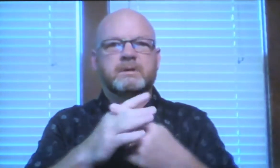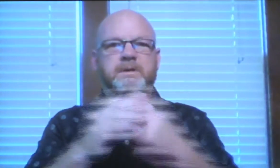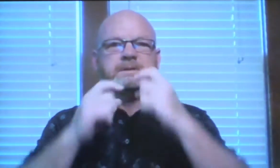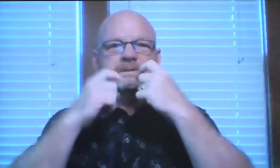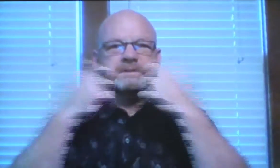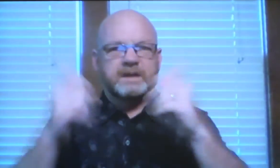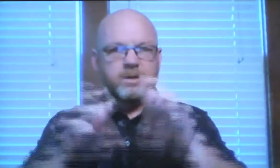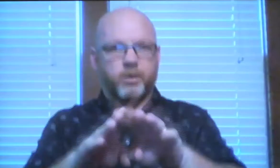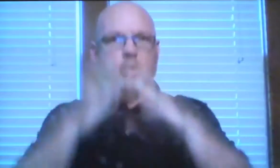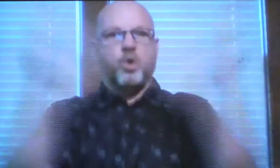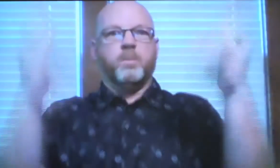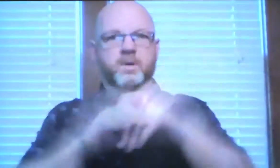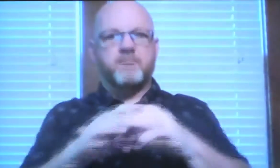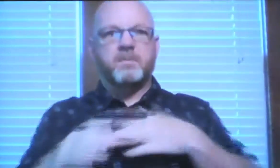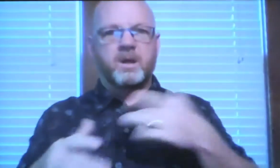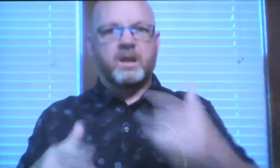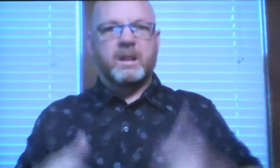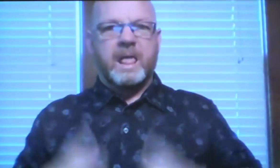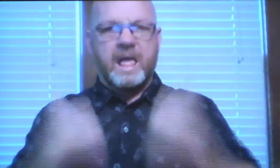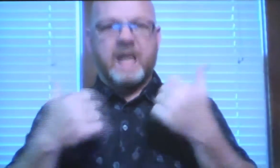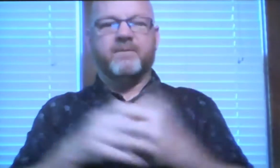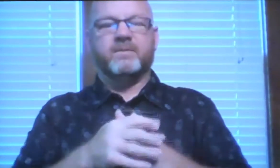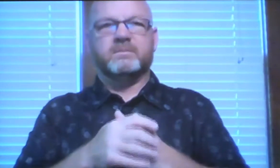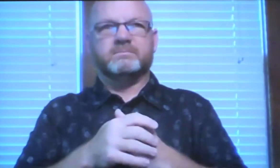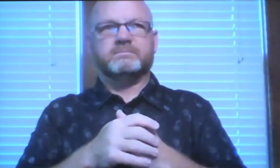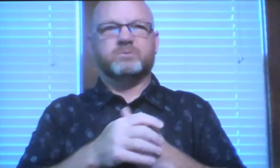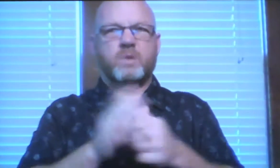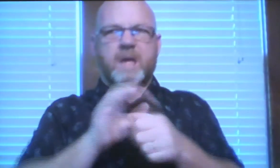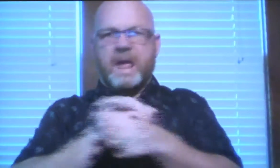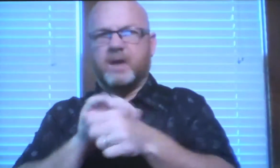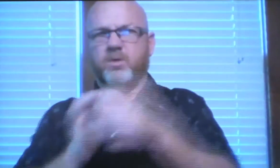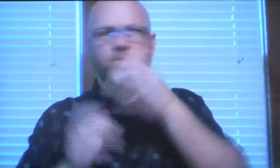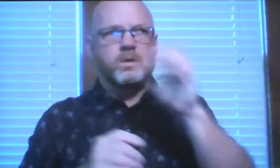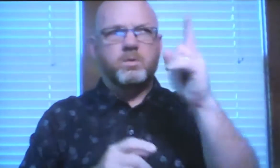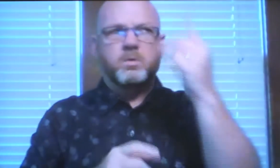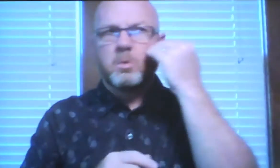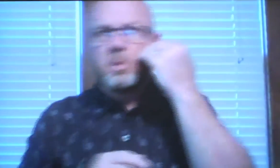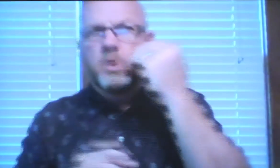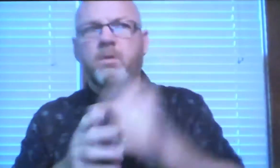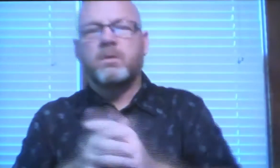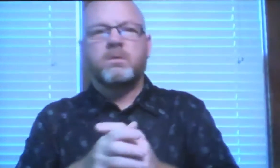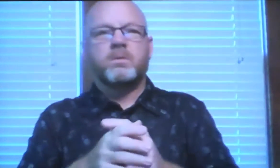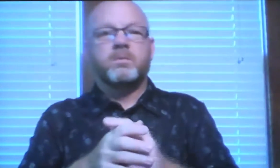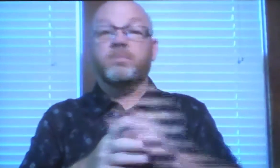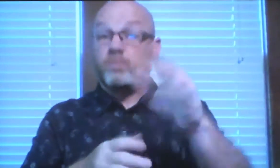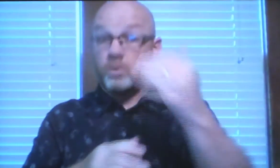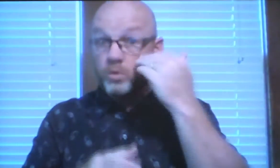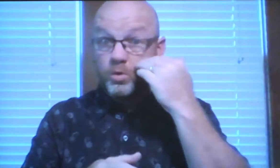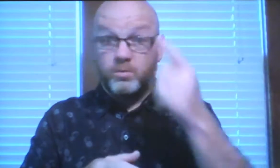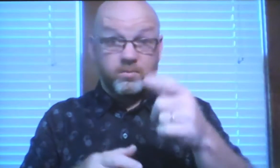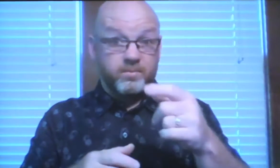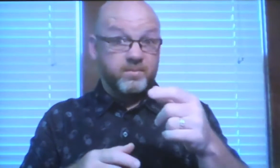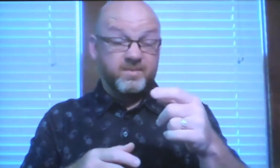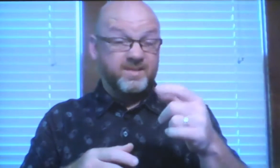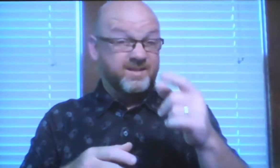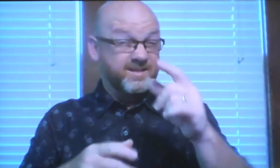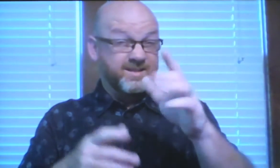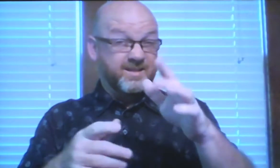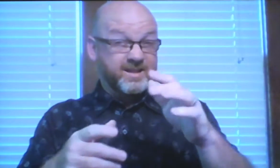watch and then I start getting drawn in and sin has opened in my life. Now I have to hide it because I don't want people to